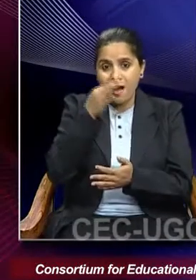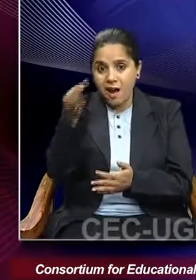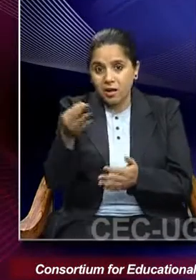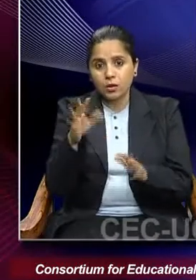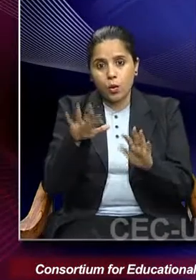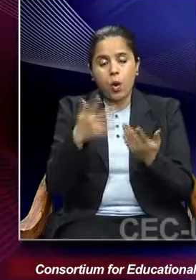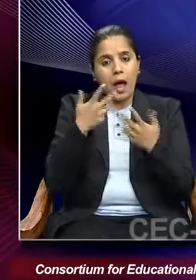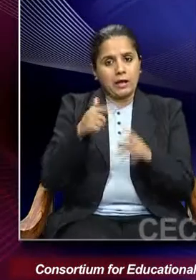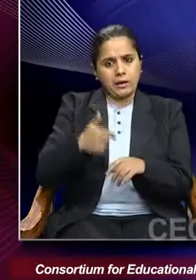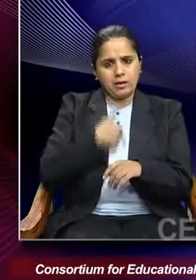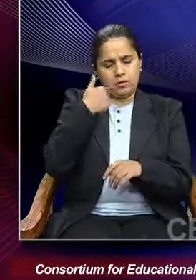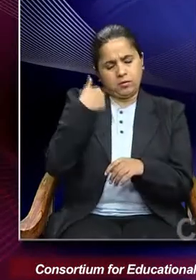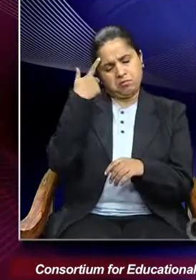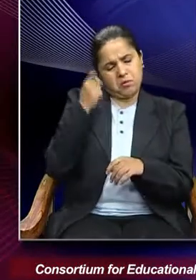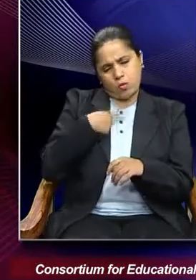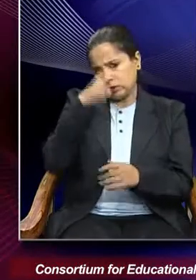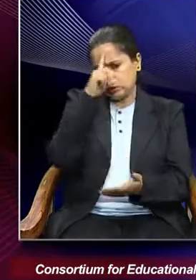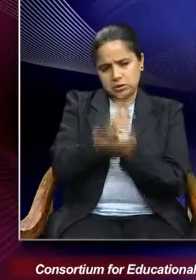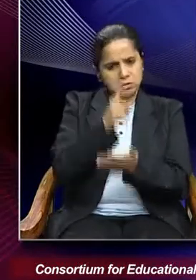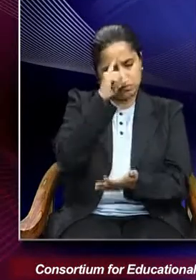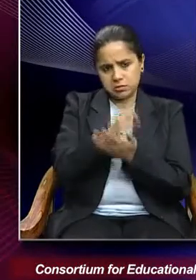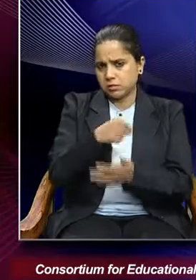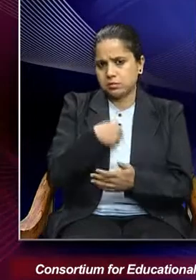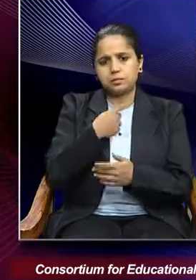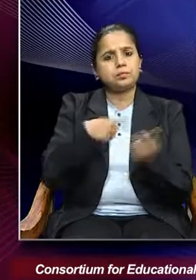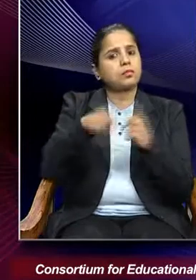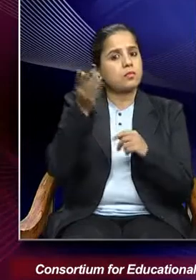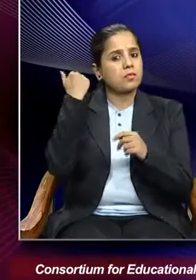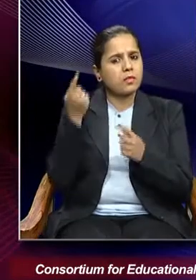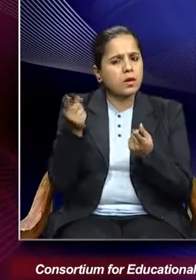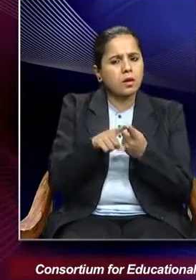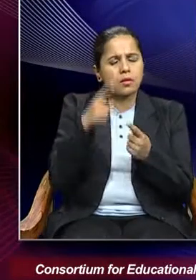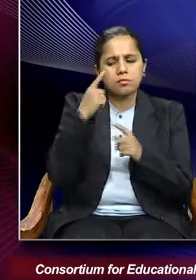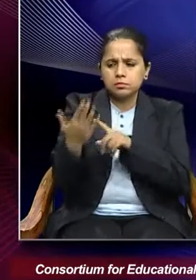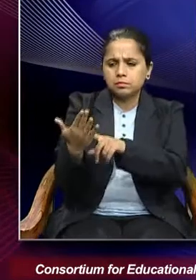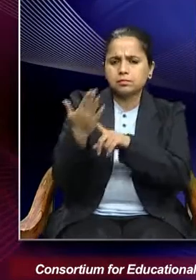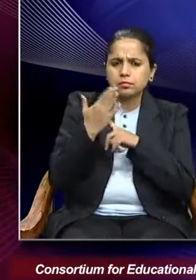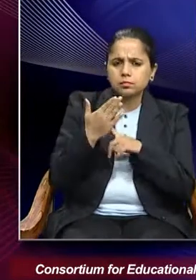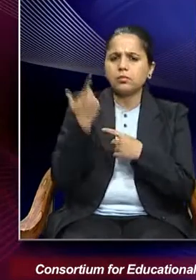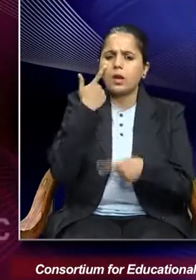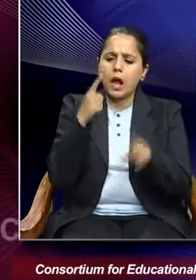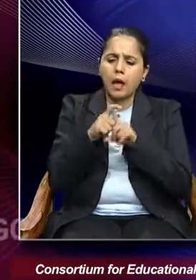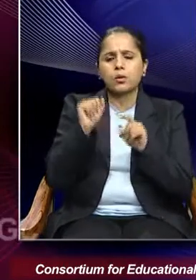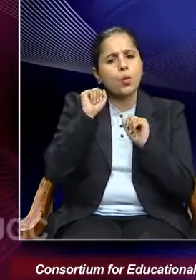and self-assertion as well as the carving out of an identity